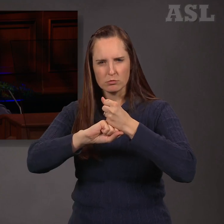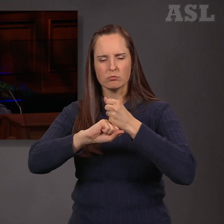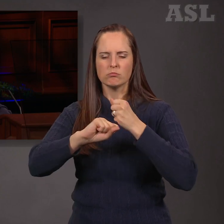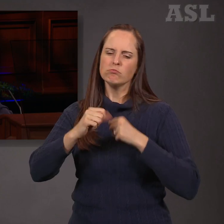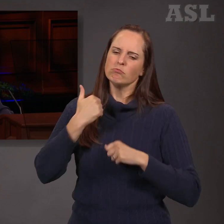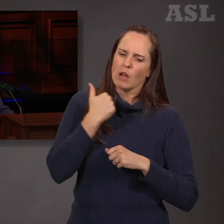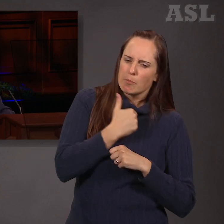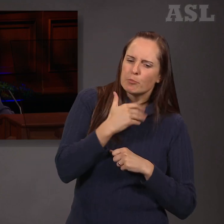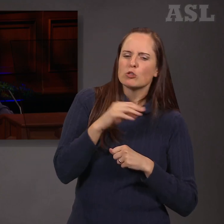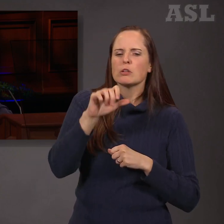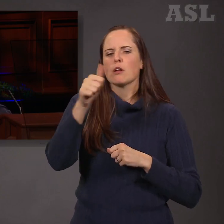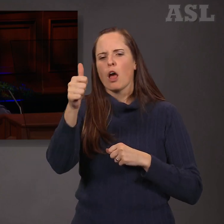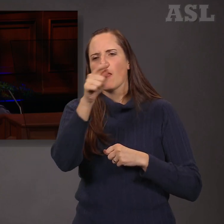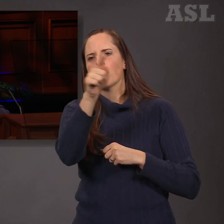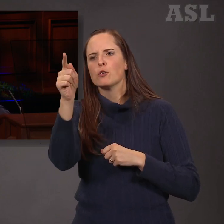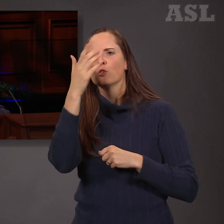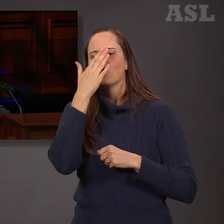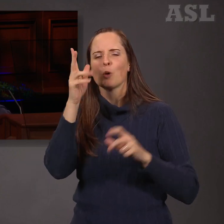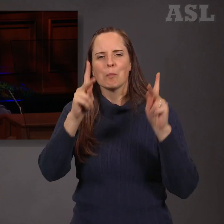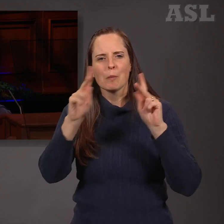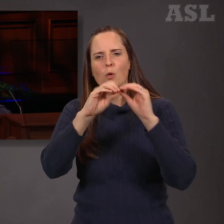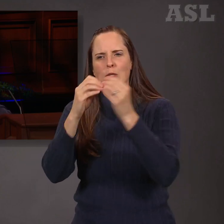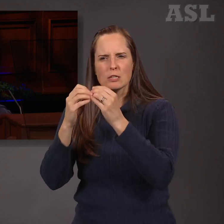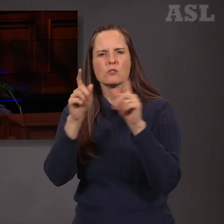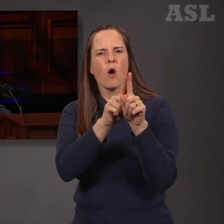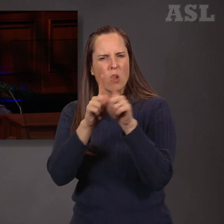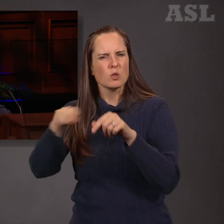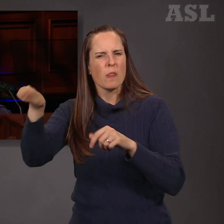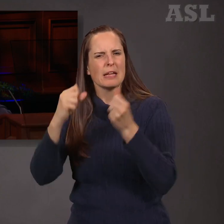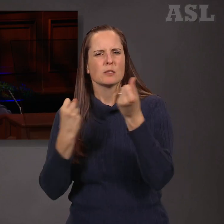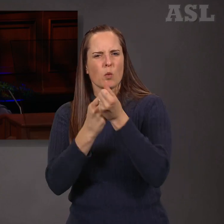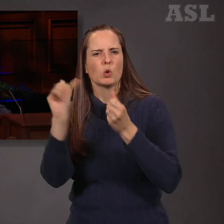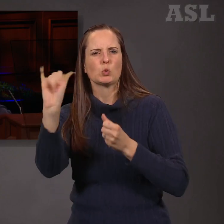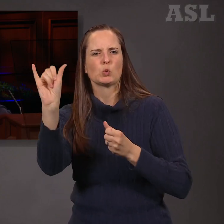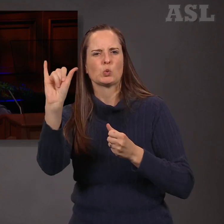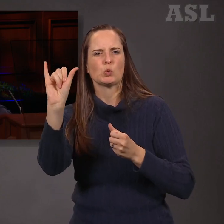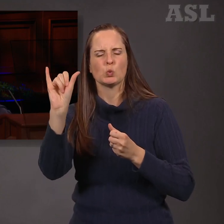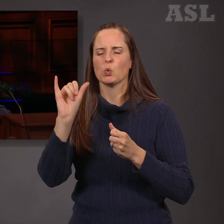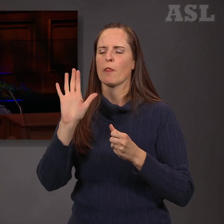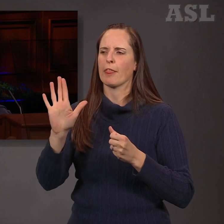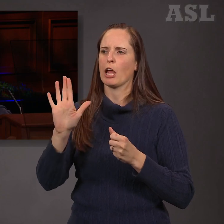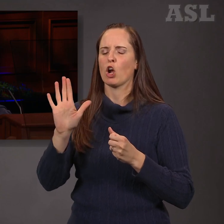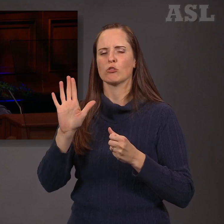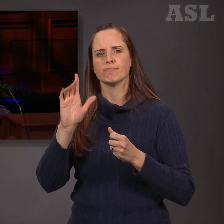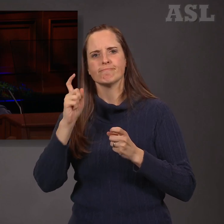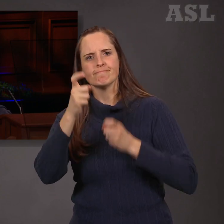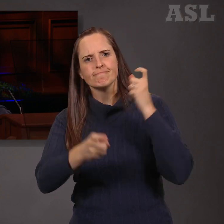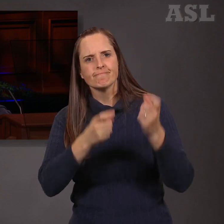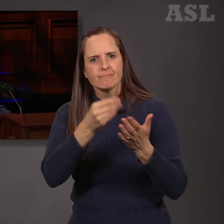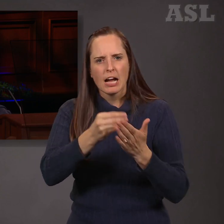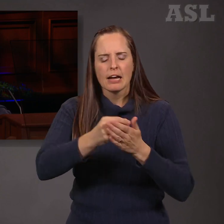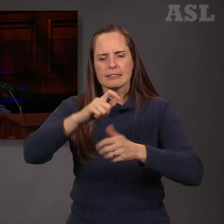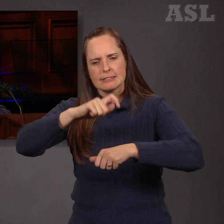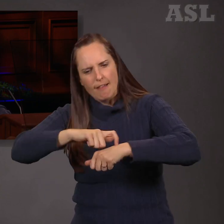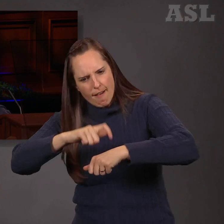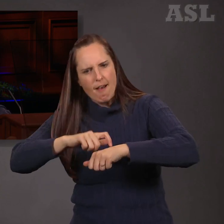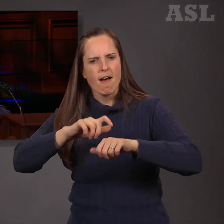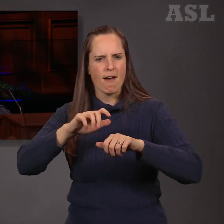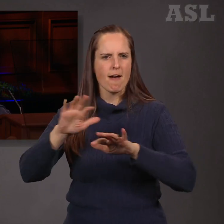and organizations also support with individual donations of time and money. I begin with